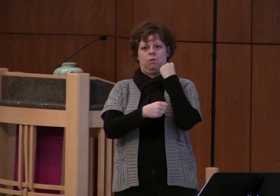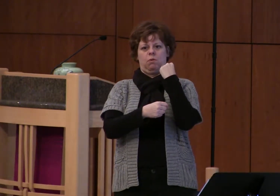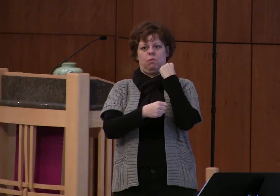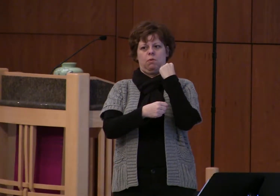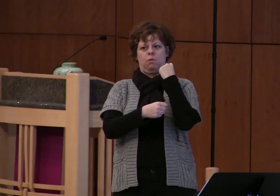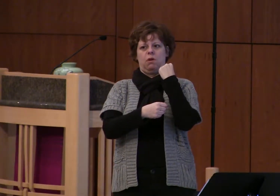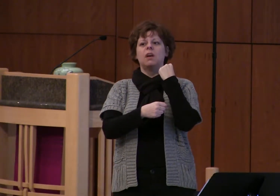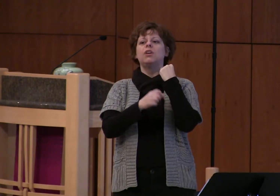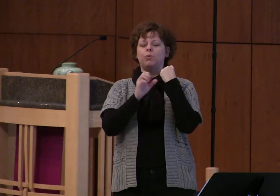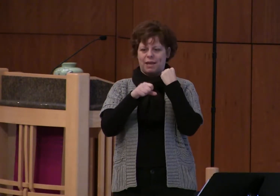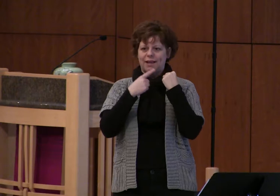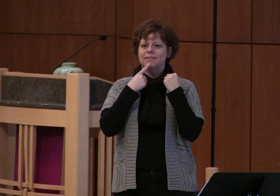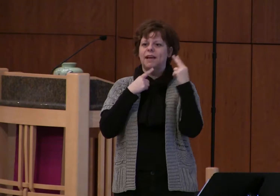to that love